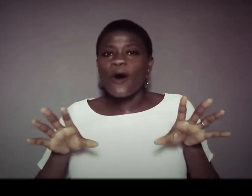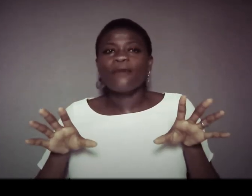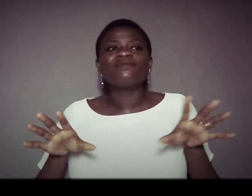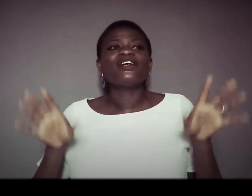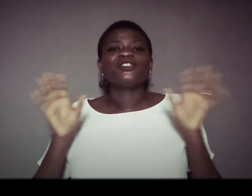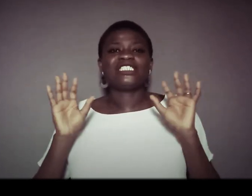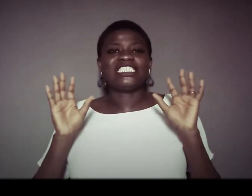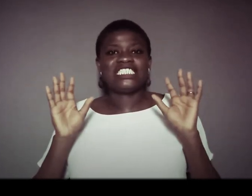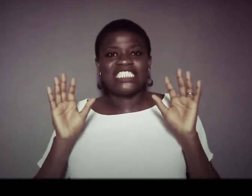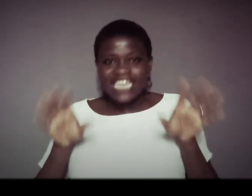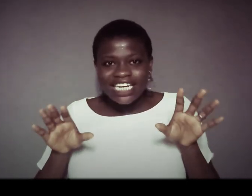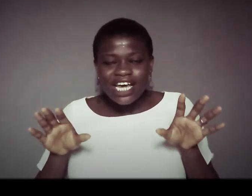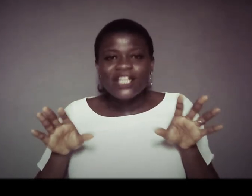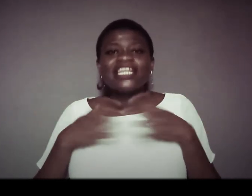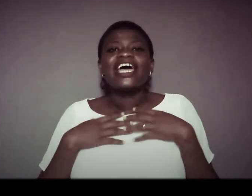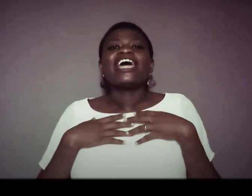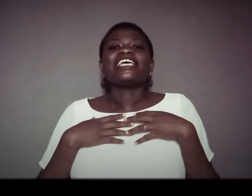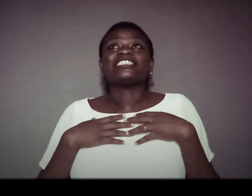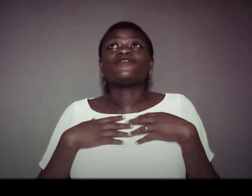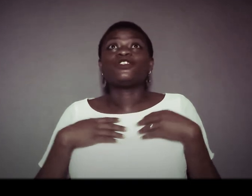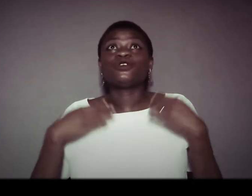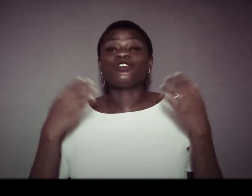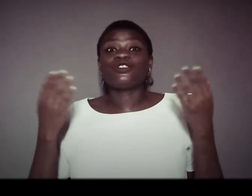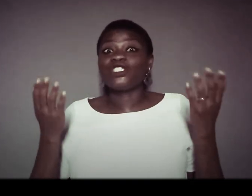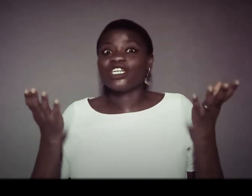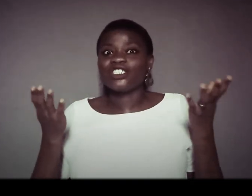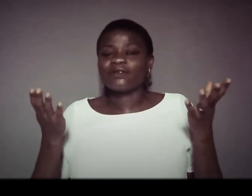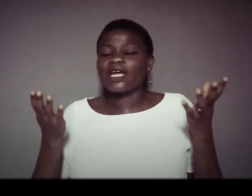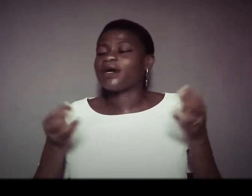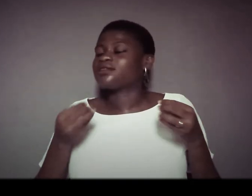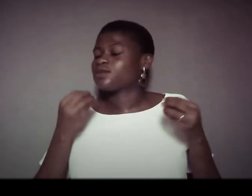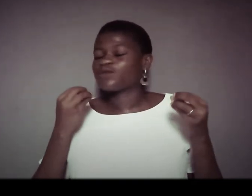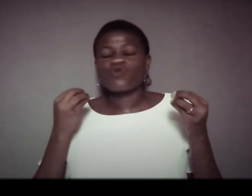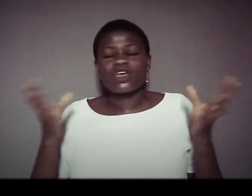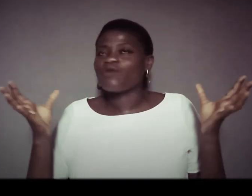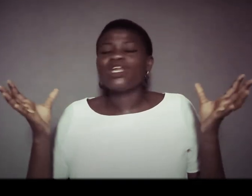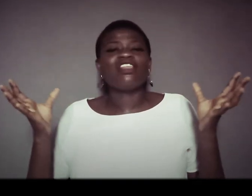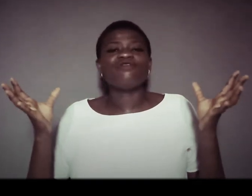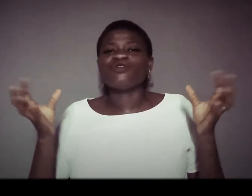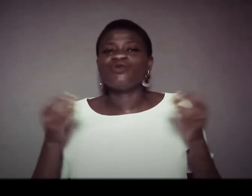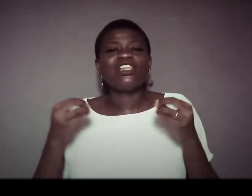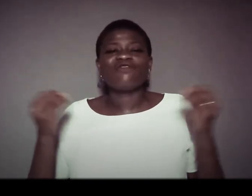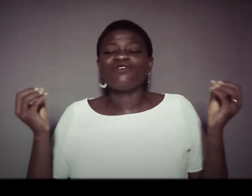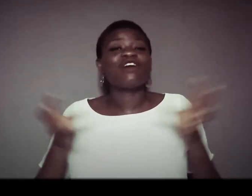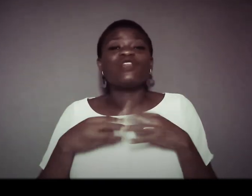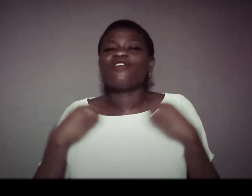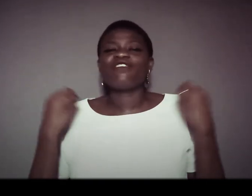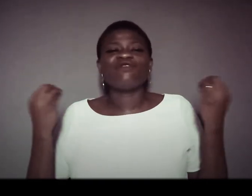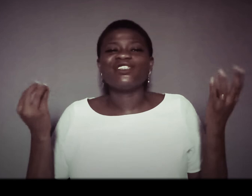to this channel yes for those returning subscribers we love you we love you we love everybody